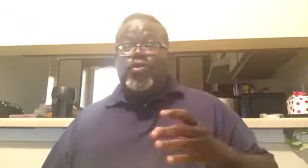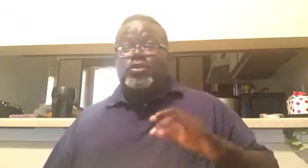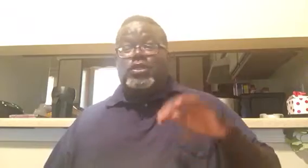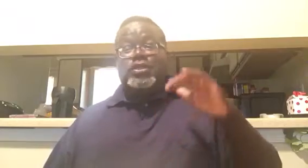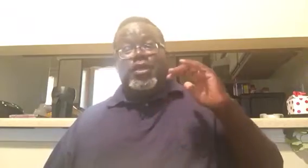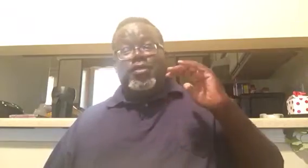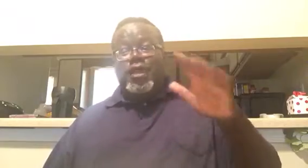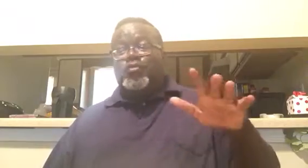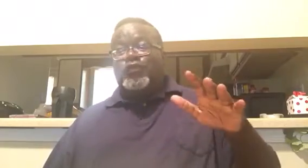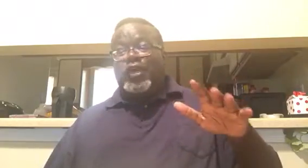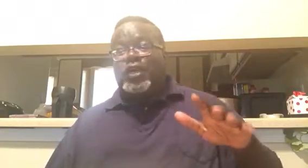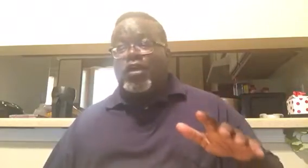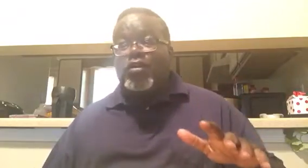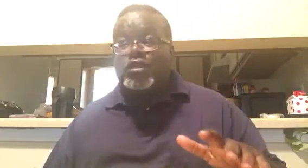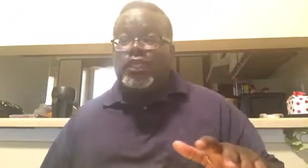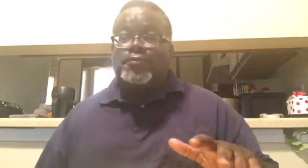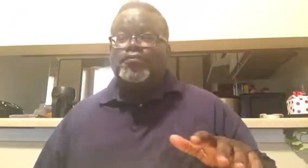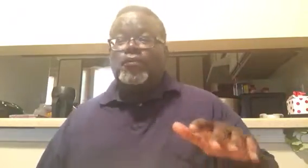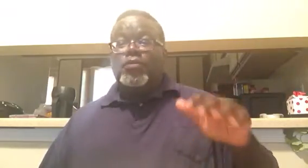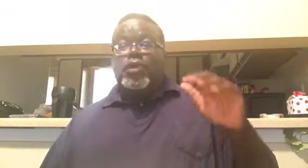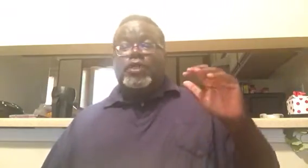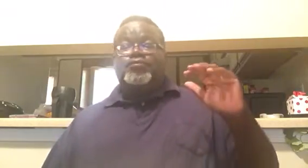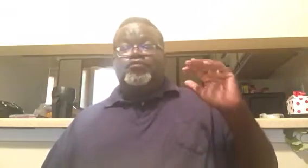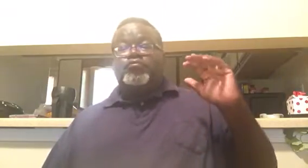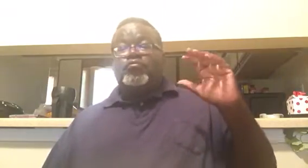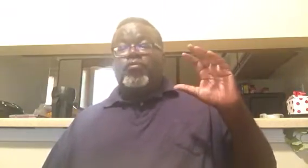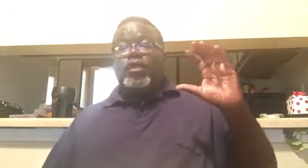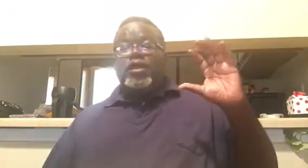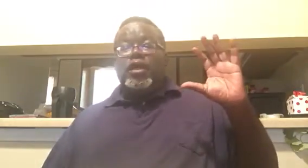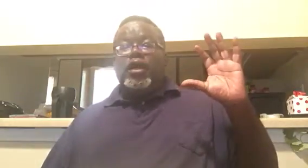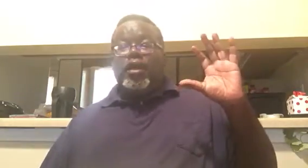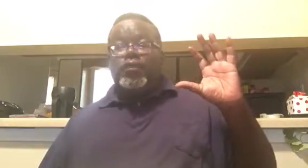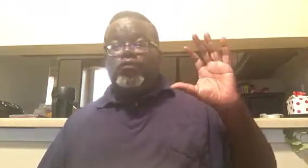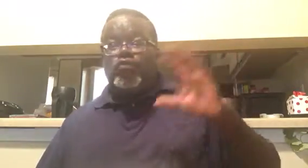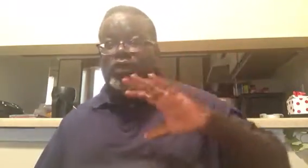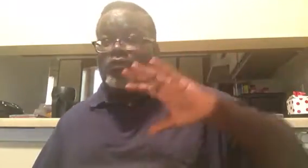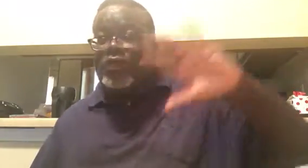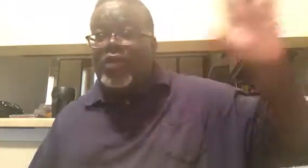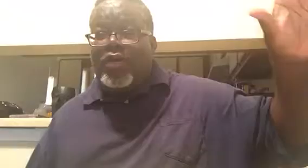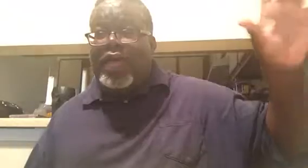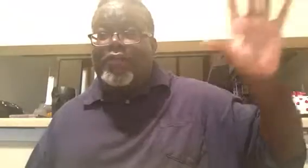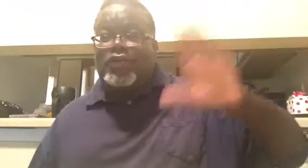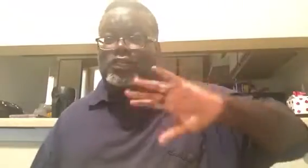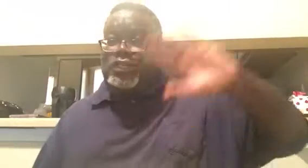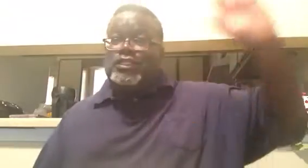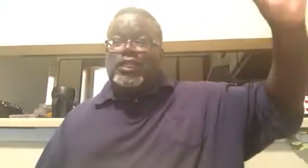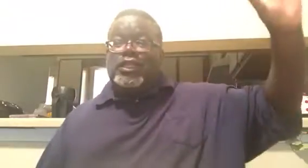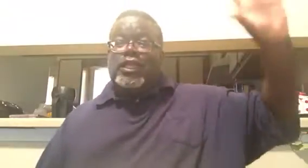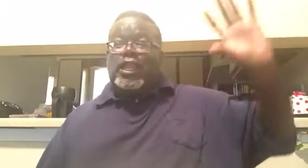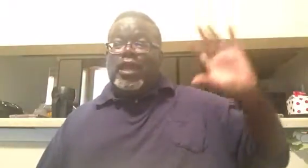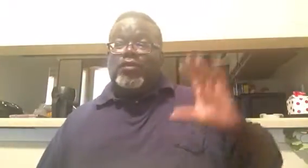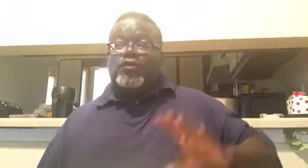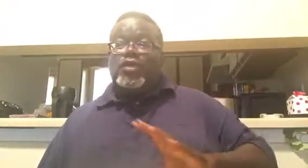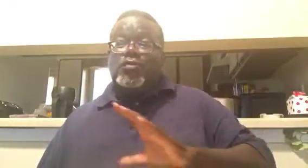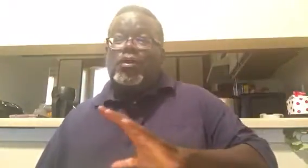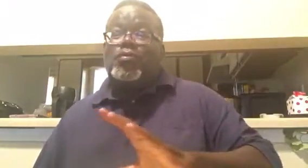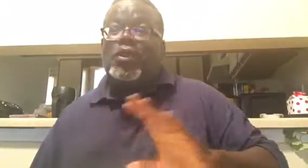persons that was very encouraging, but, uh, we, we don't have consistently a lot of people